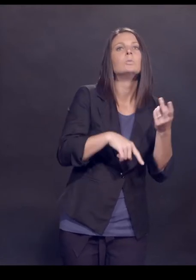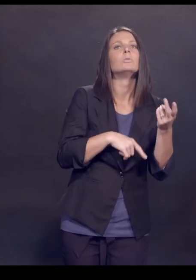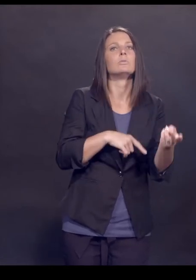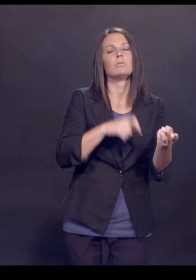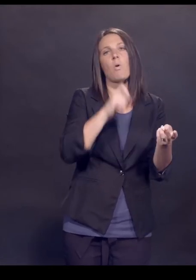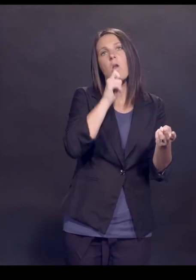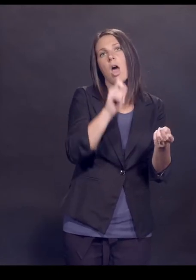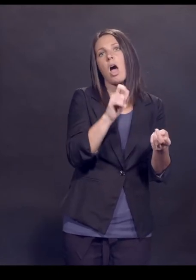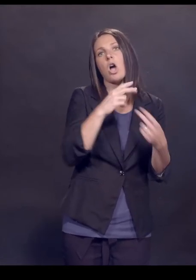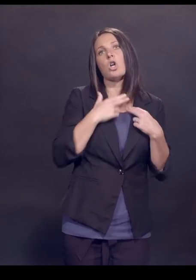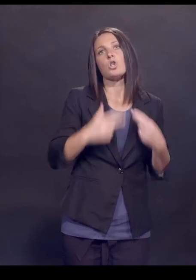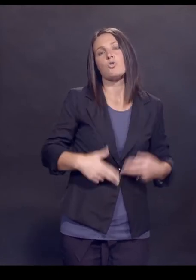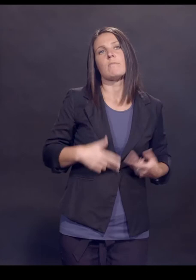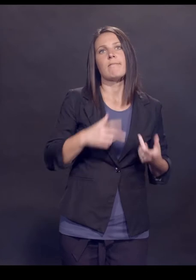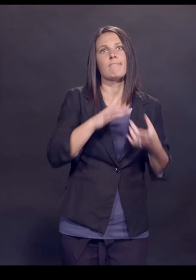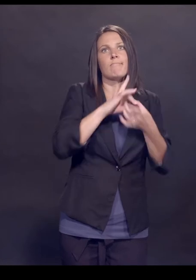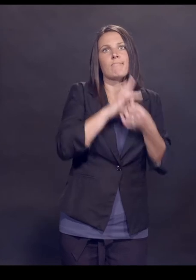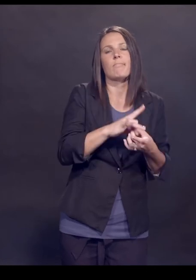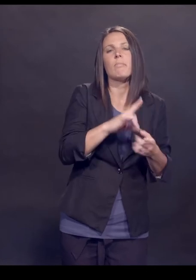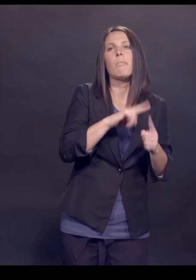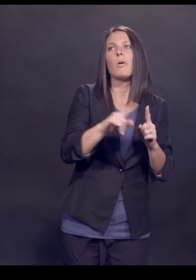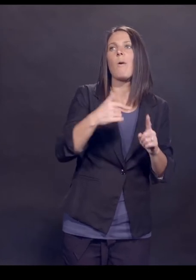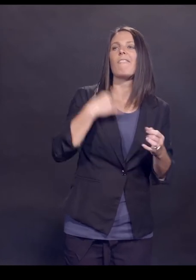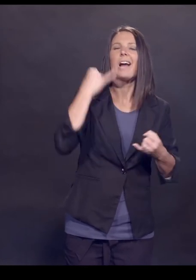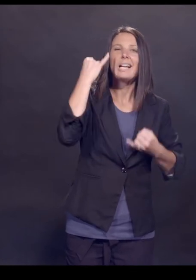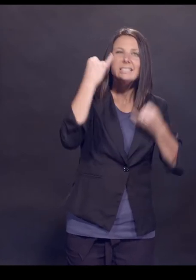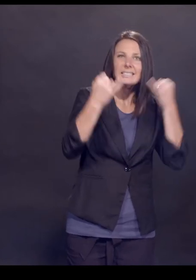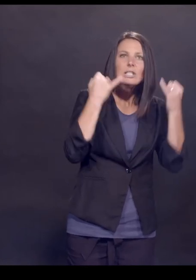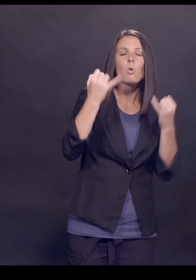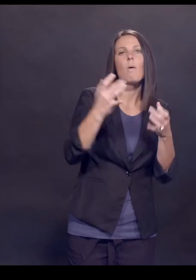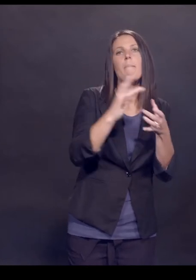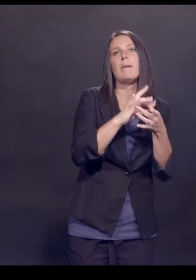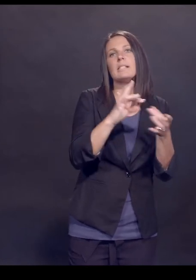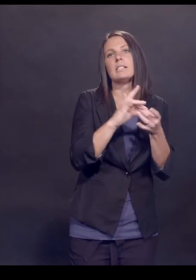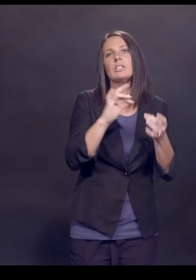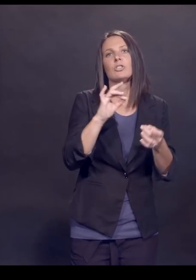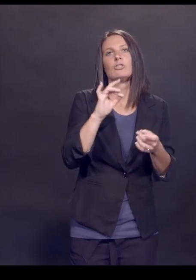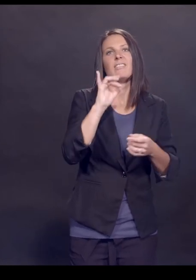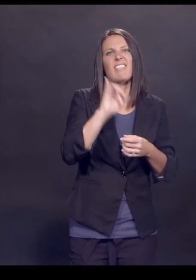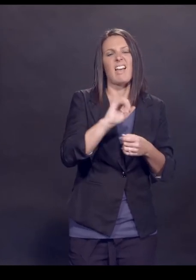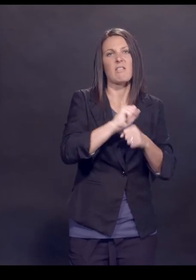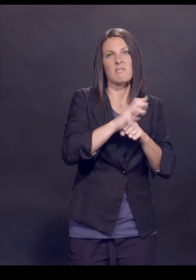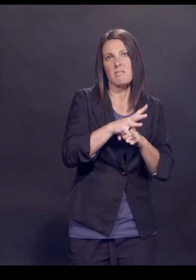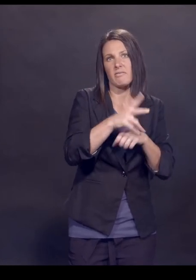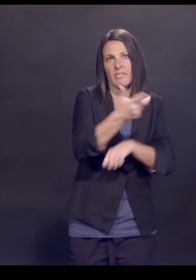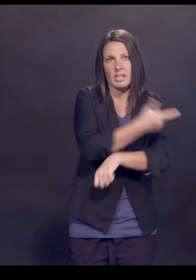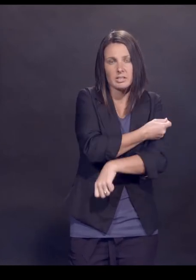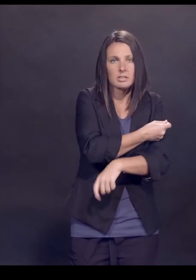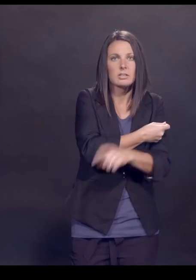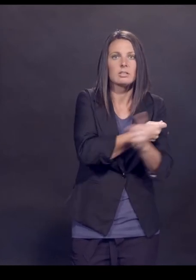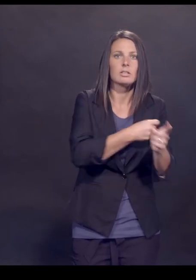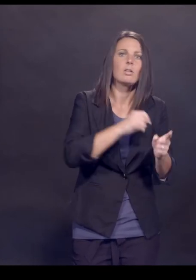sure that this idea that you have, a messenger RNA vaccine or a vectored virus vaccine like the J&J vaccine,